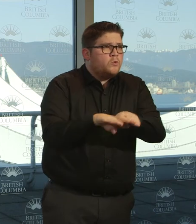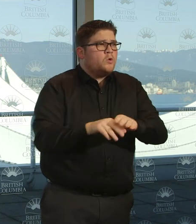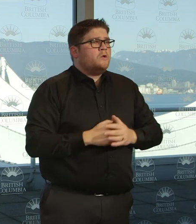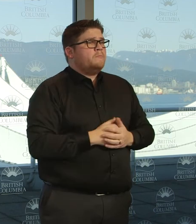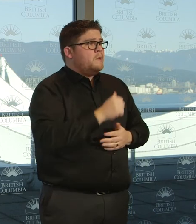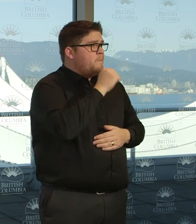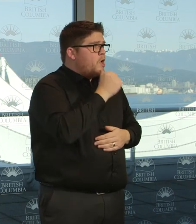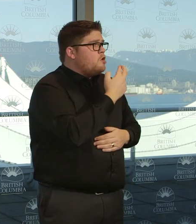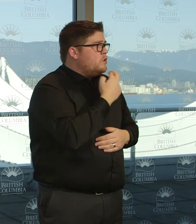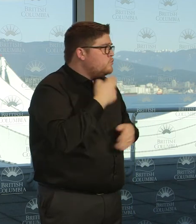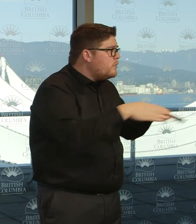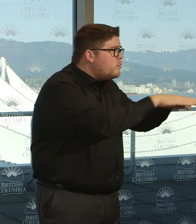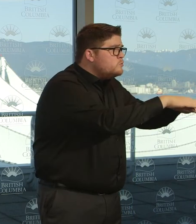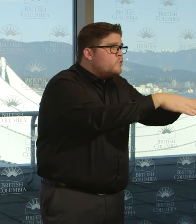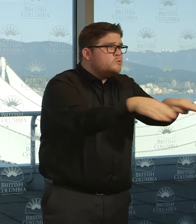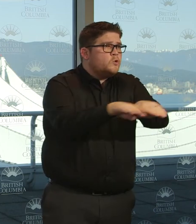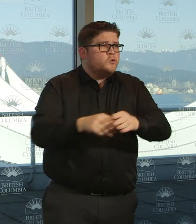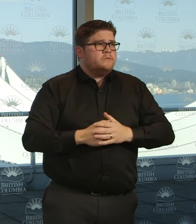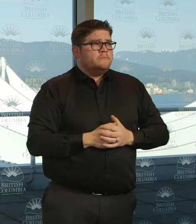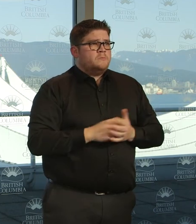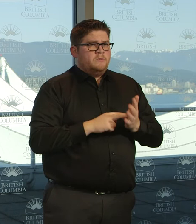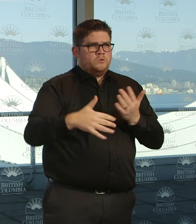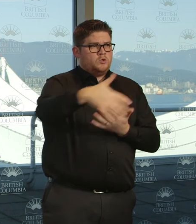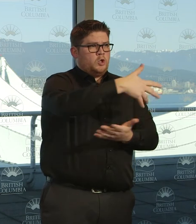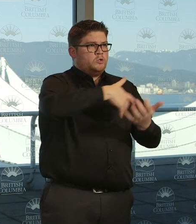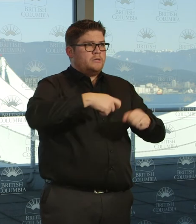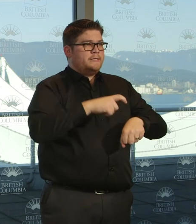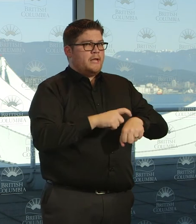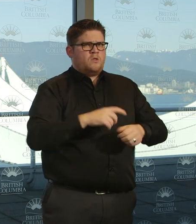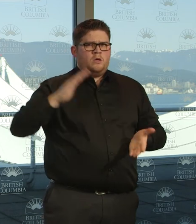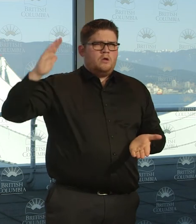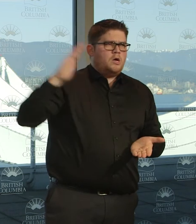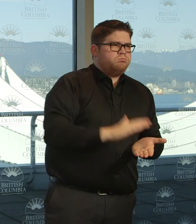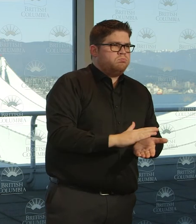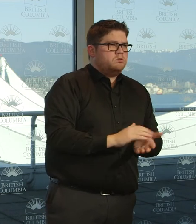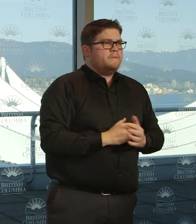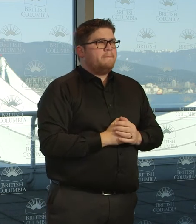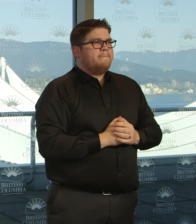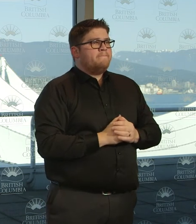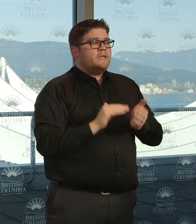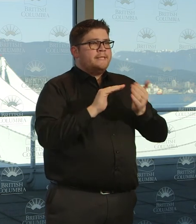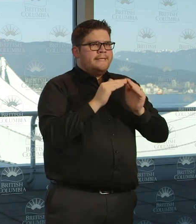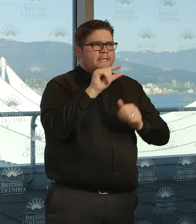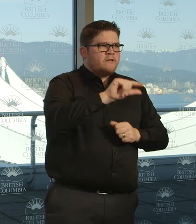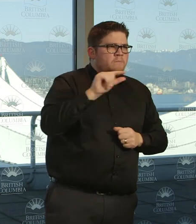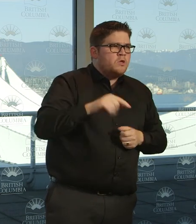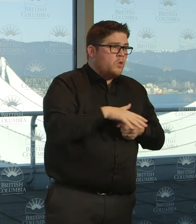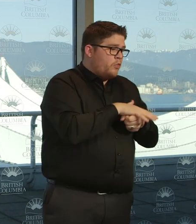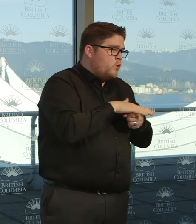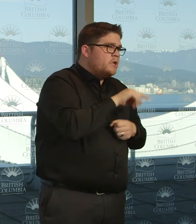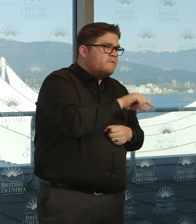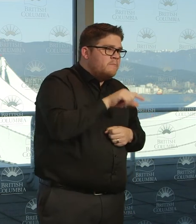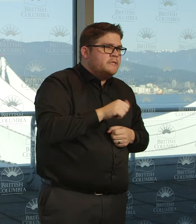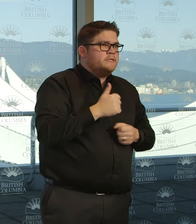restaurants around social licensing and so on. And municipalities and other levels of government have taken actions in their own right.